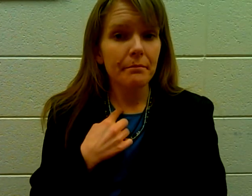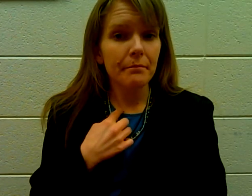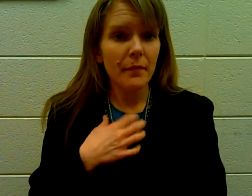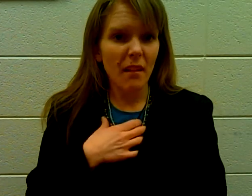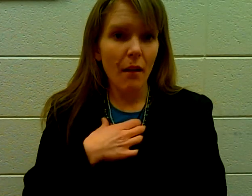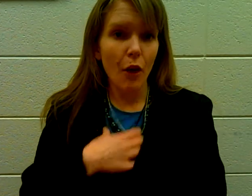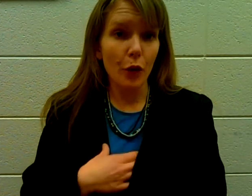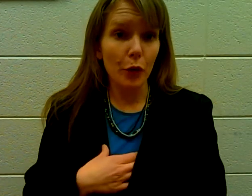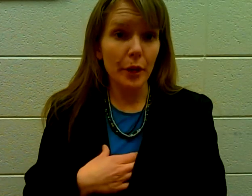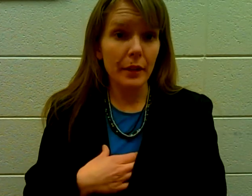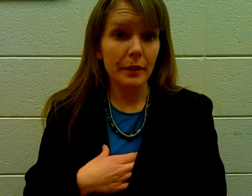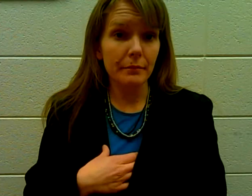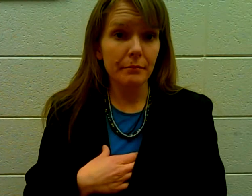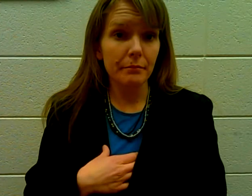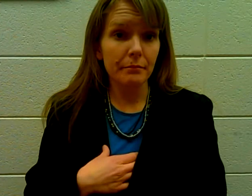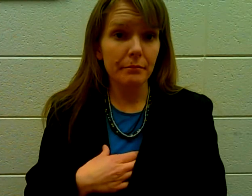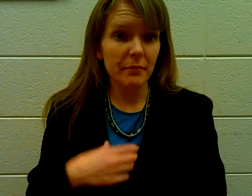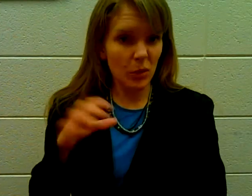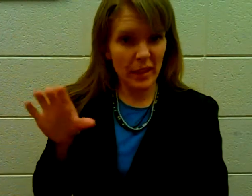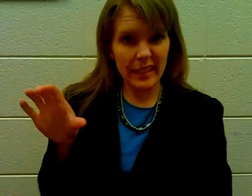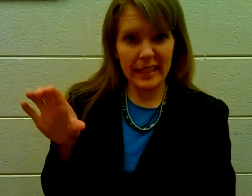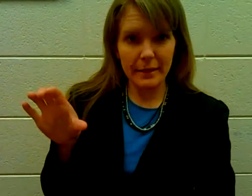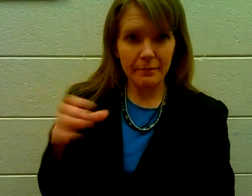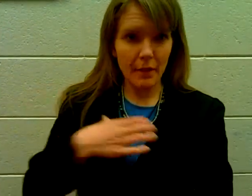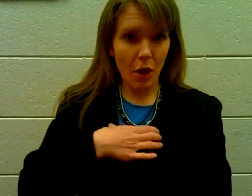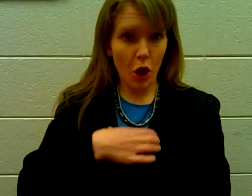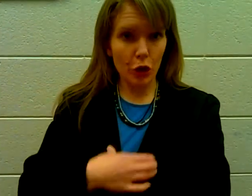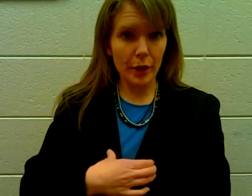Hungry. Hungry. with a C. Hungry.